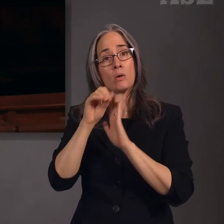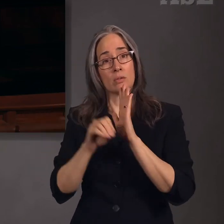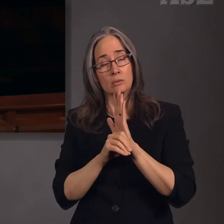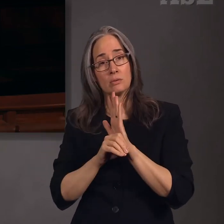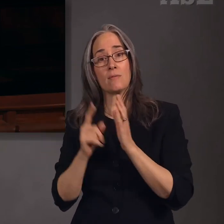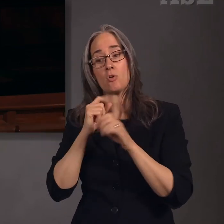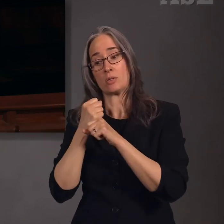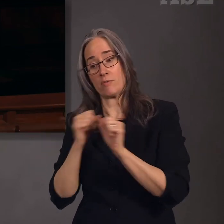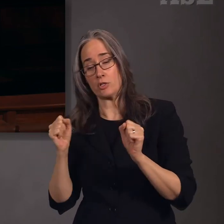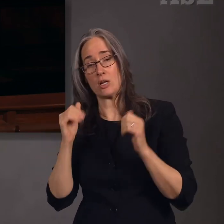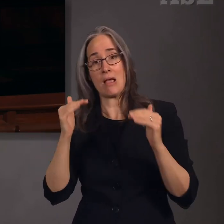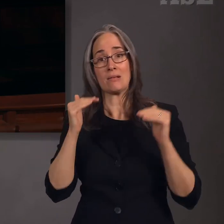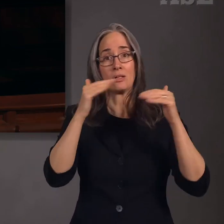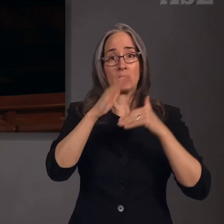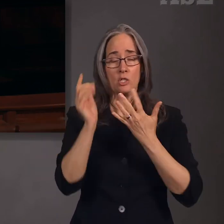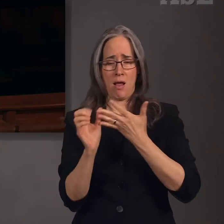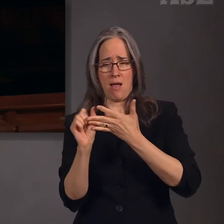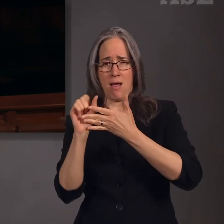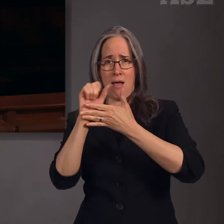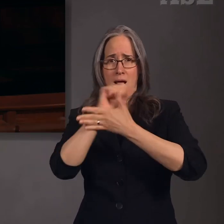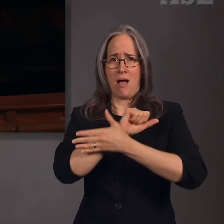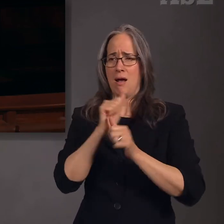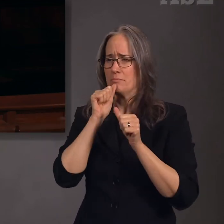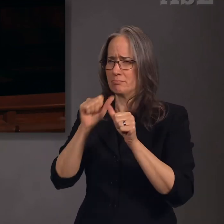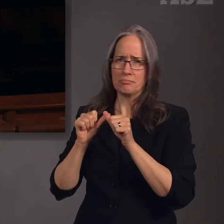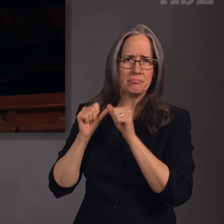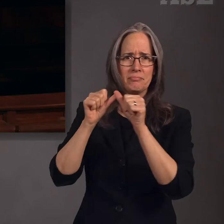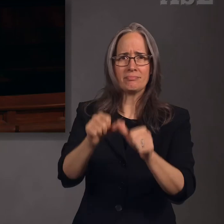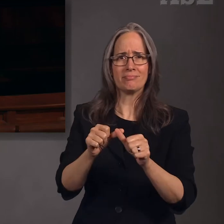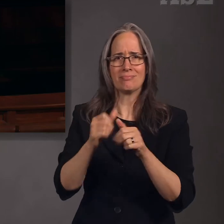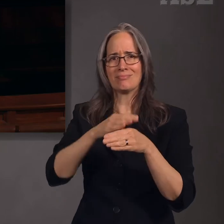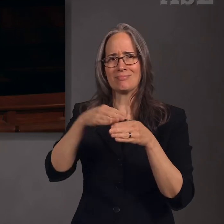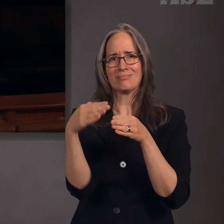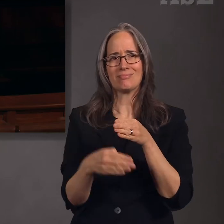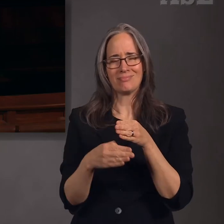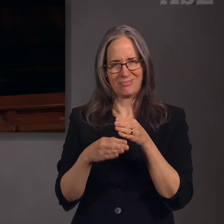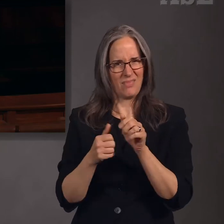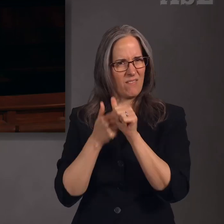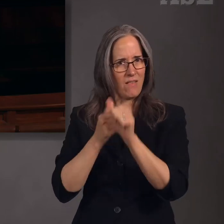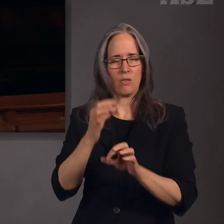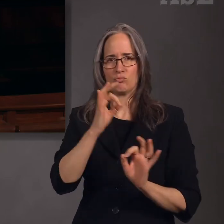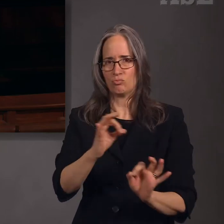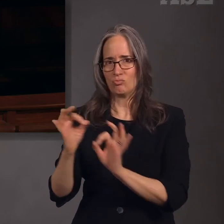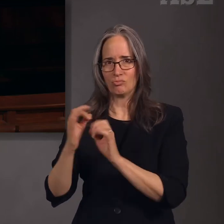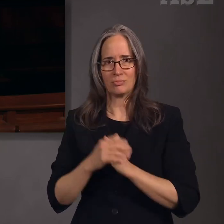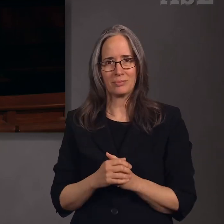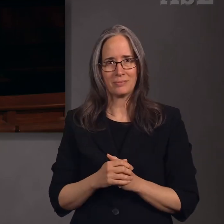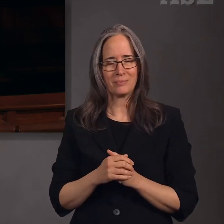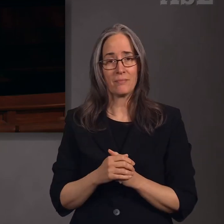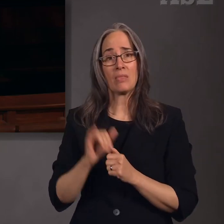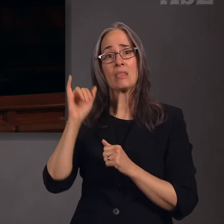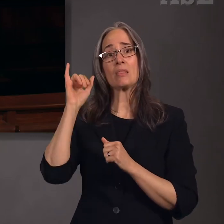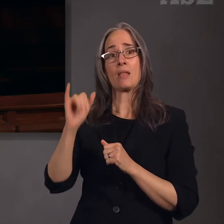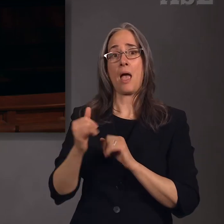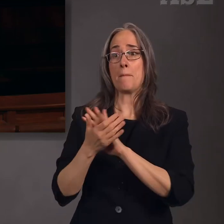enduring to the end by keeping those covenants. The path to perfection